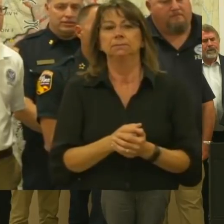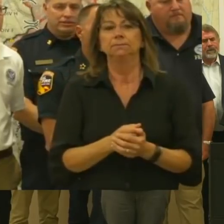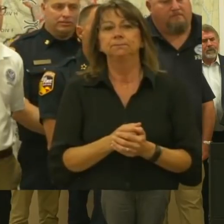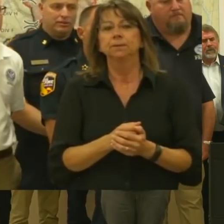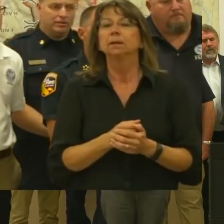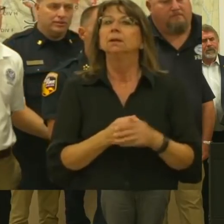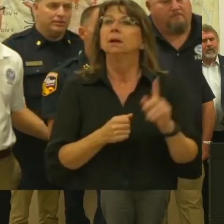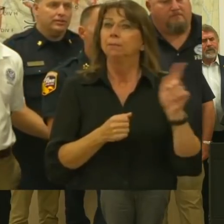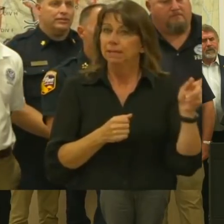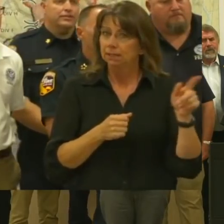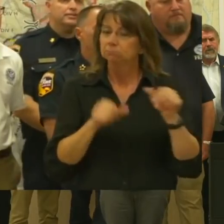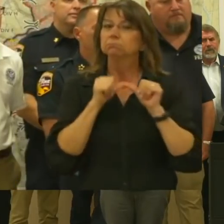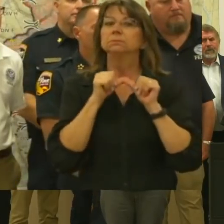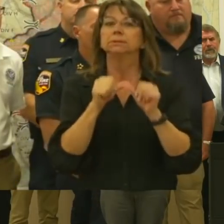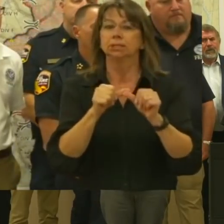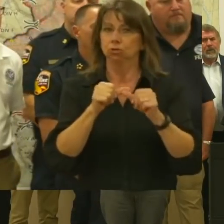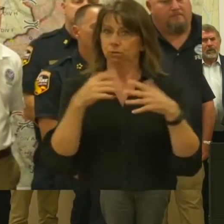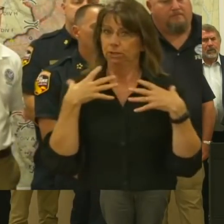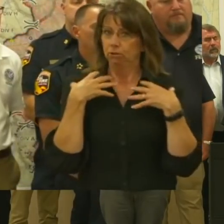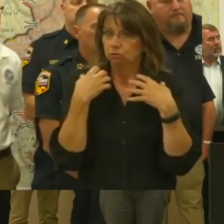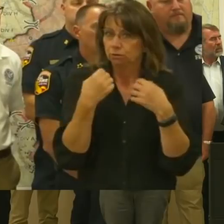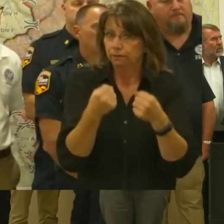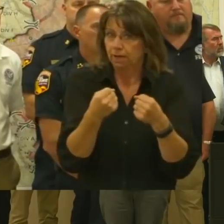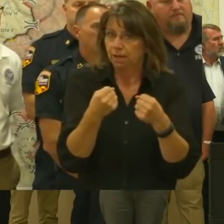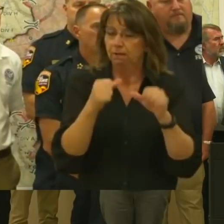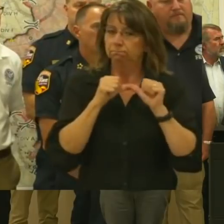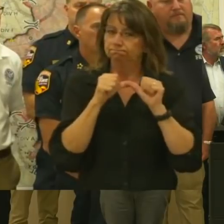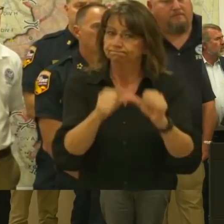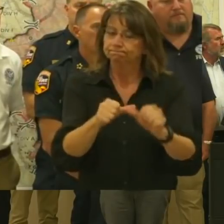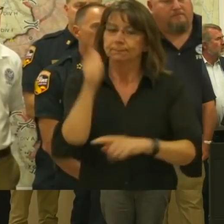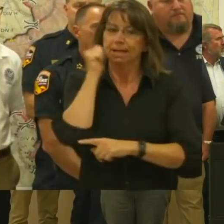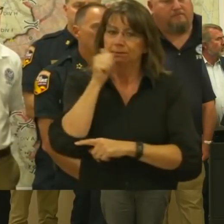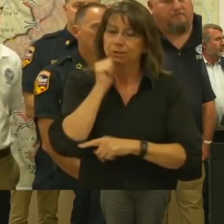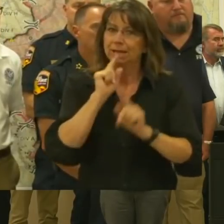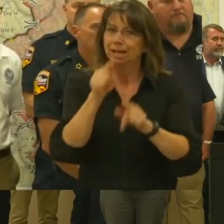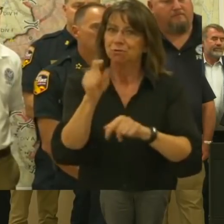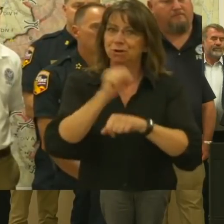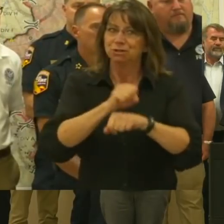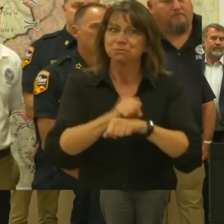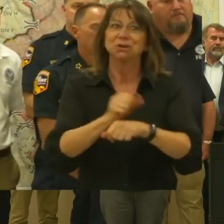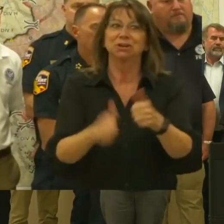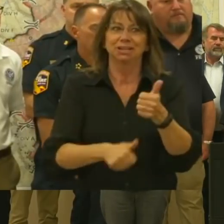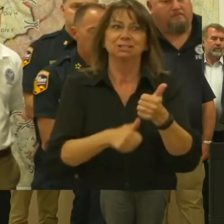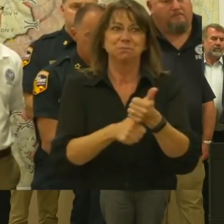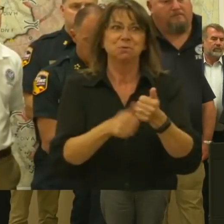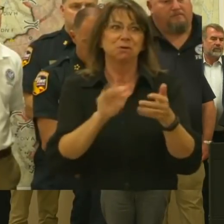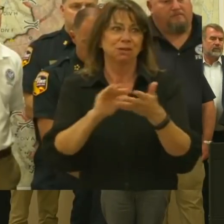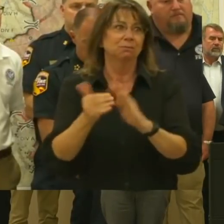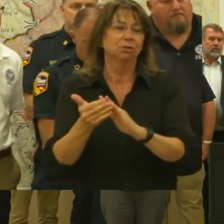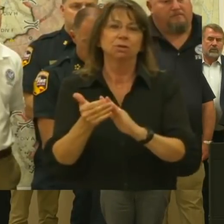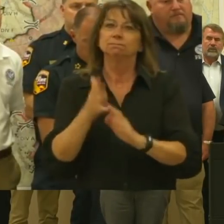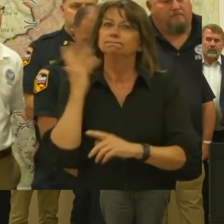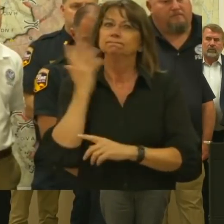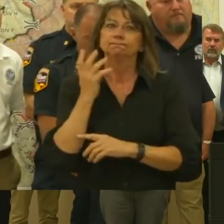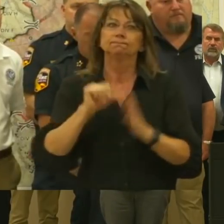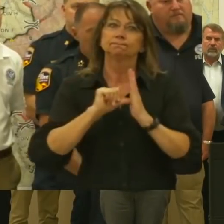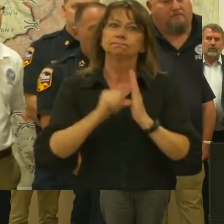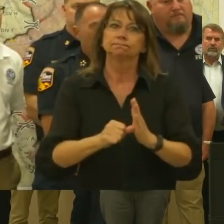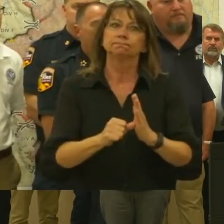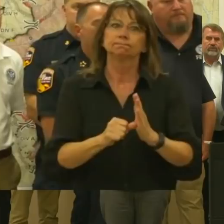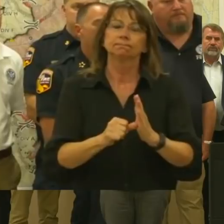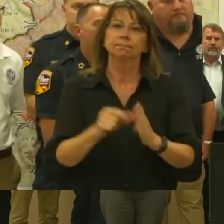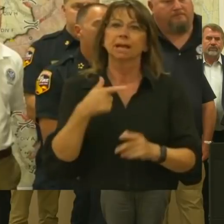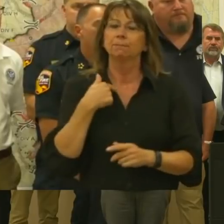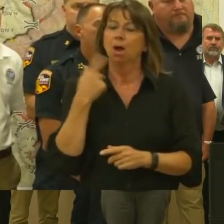to survive this, he is continuing to go to work and continuing to support the community. And I think that is what I'm always